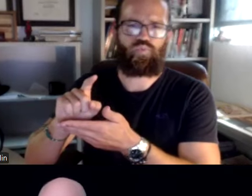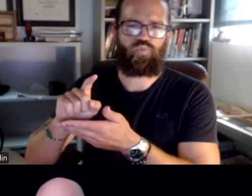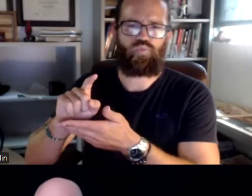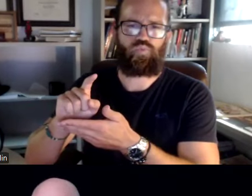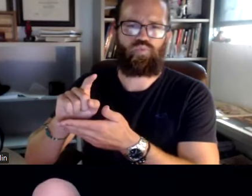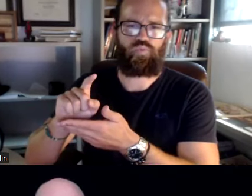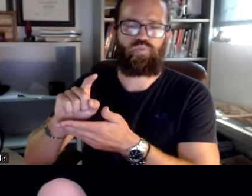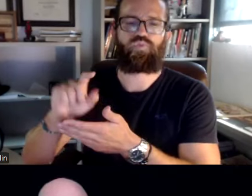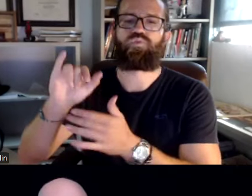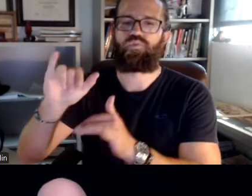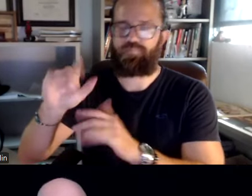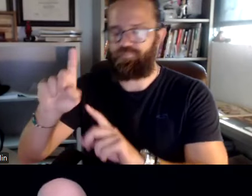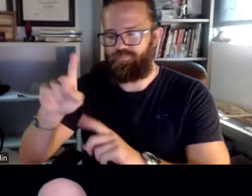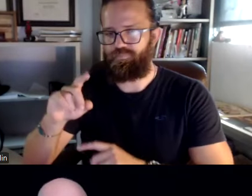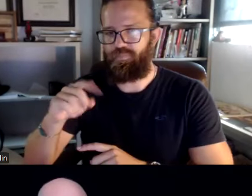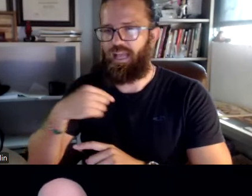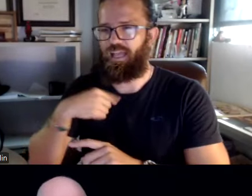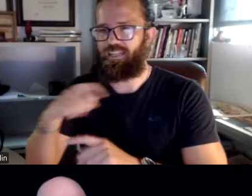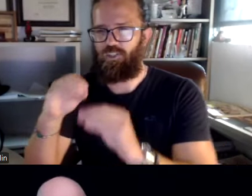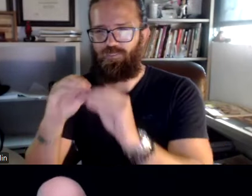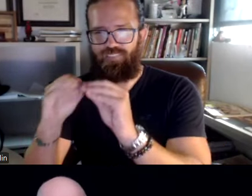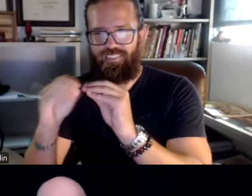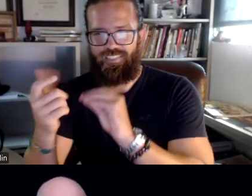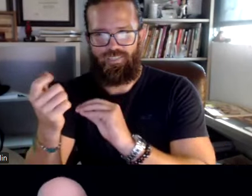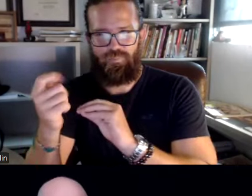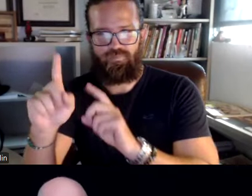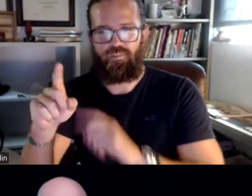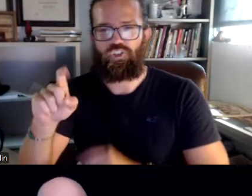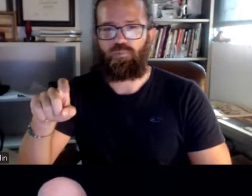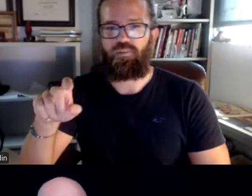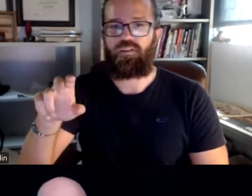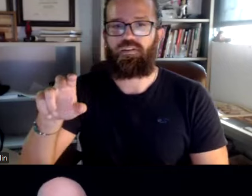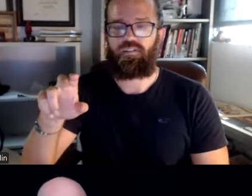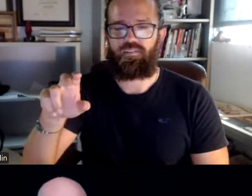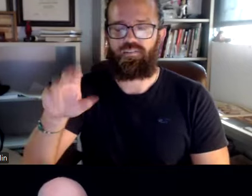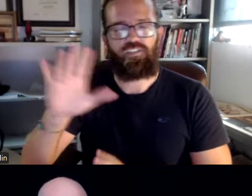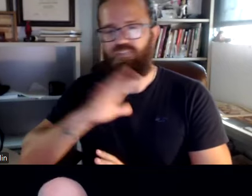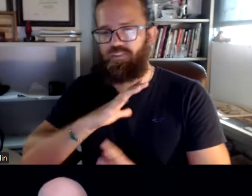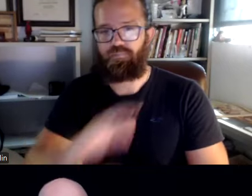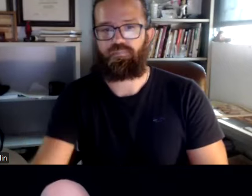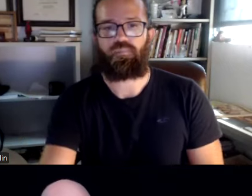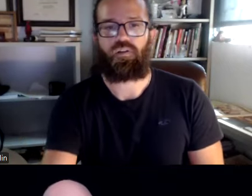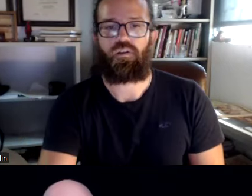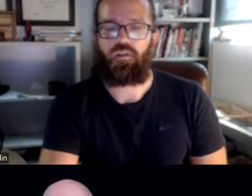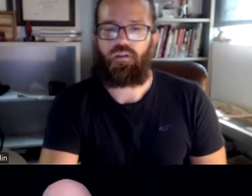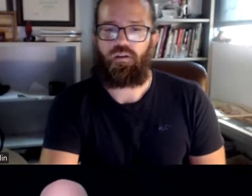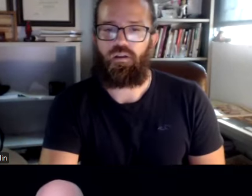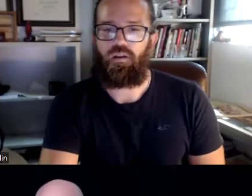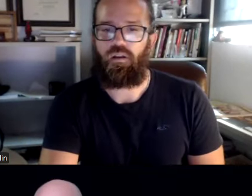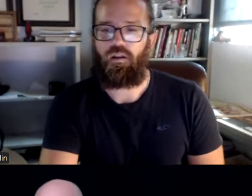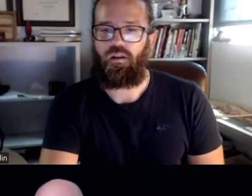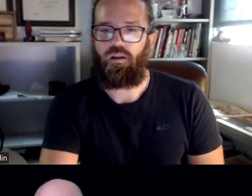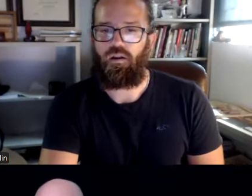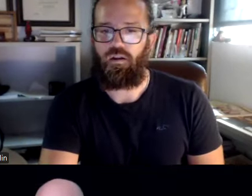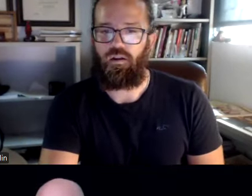So, weekly, yes, there we are. I think I just have to make an adjustment there. That's fine.